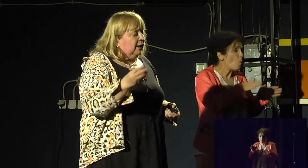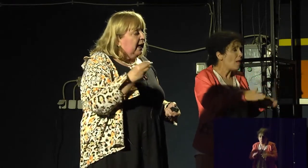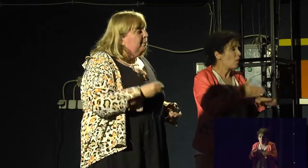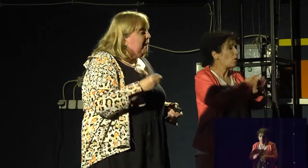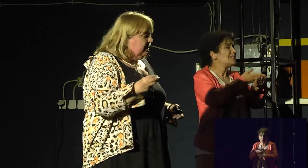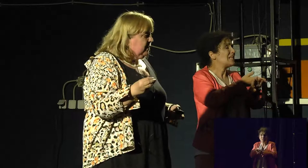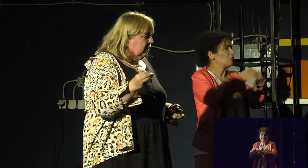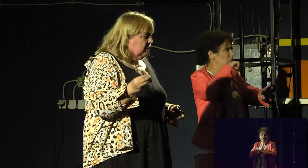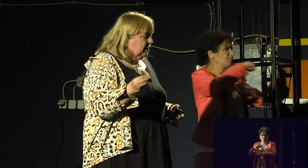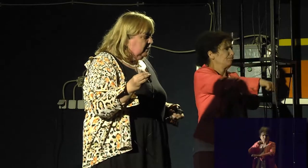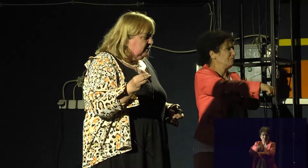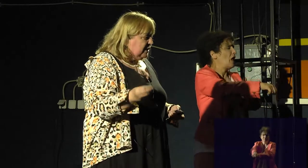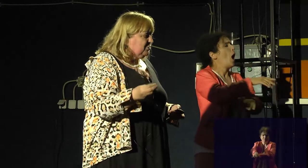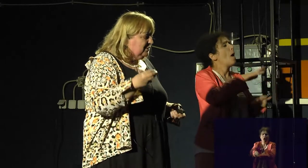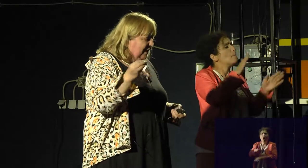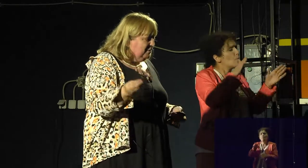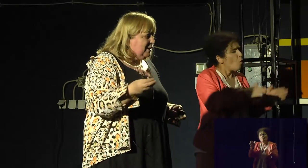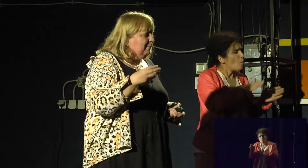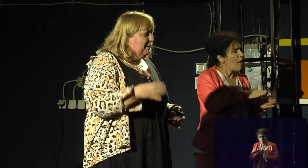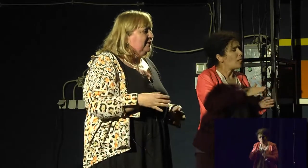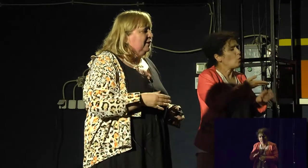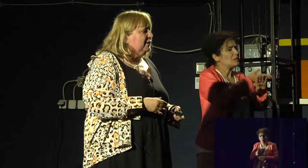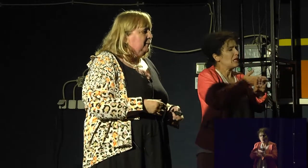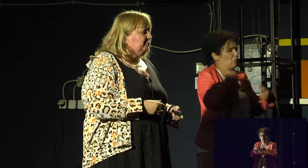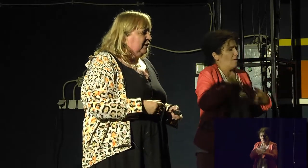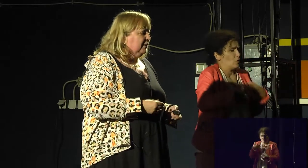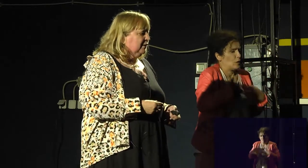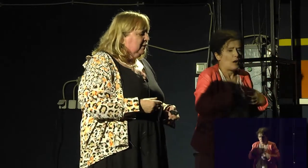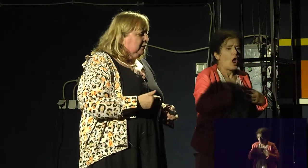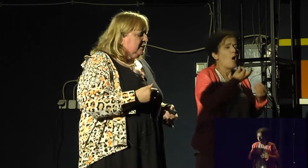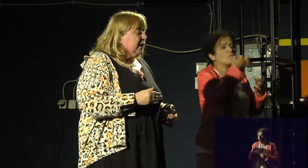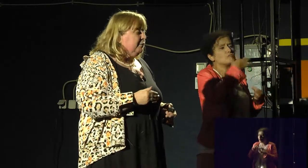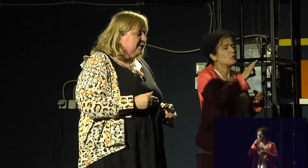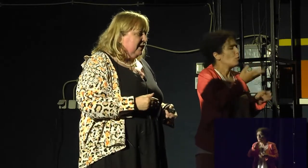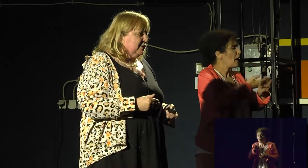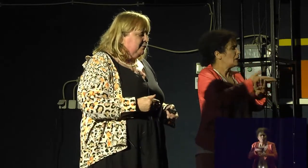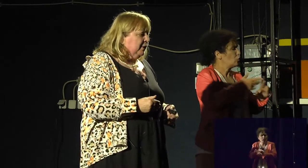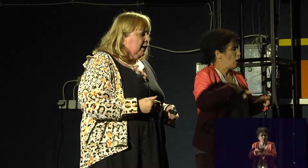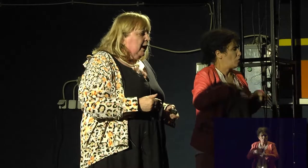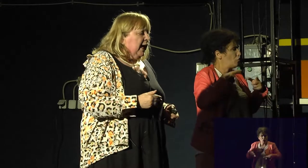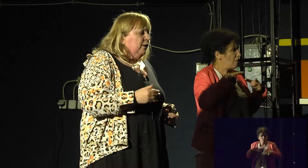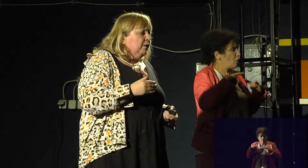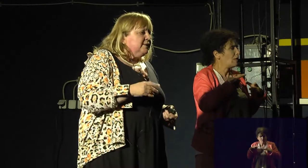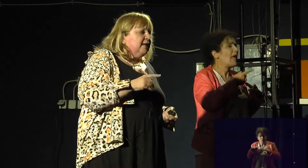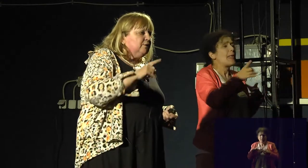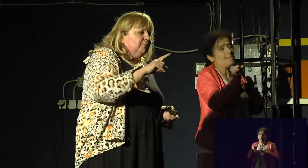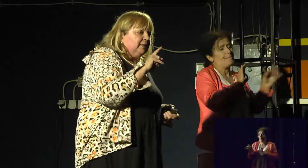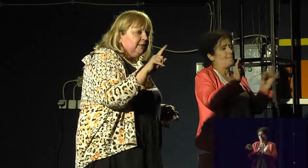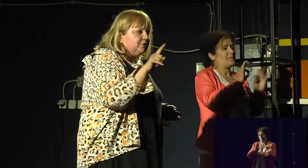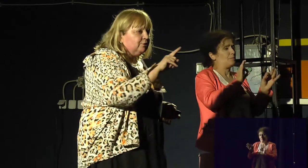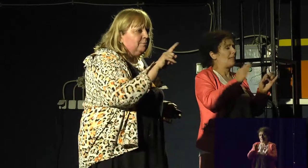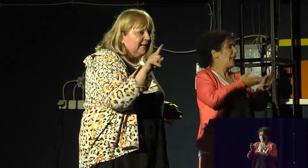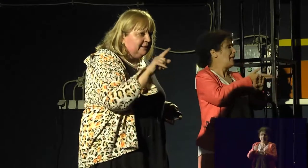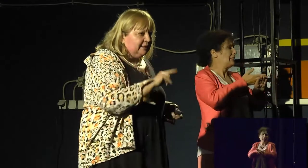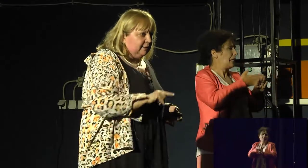harassment, and better sexual lives, and better safer sex. And I want to say